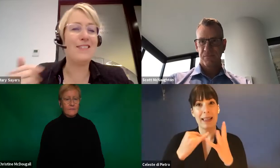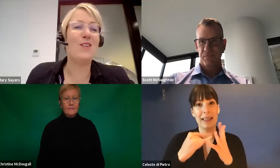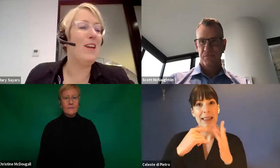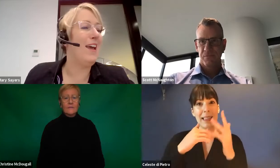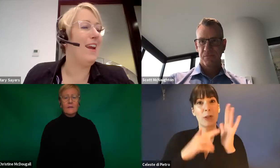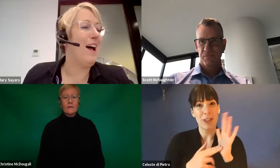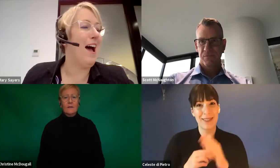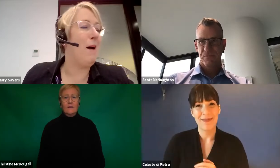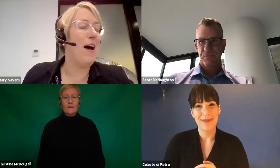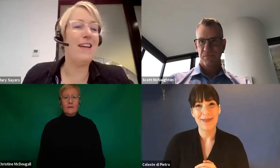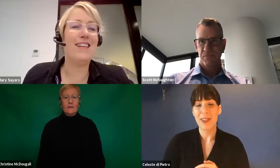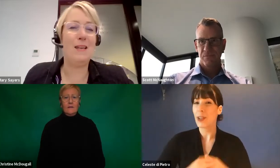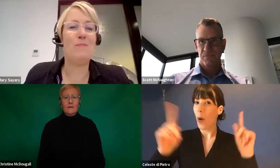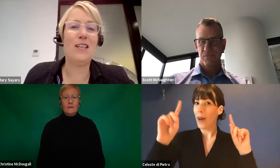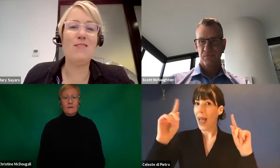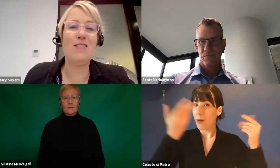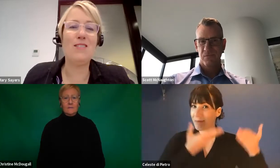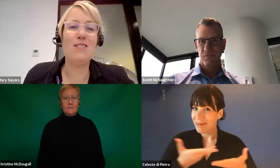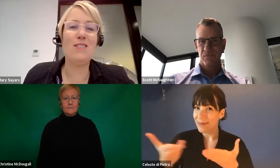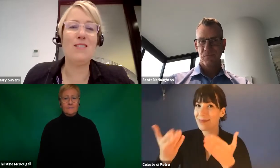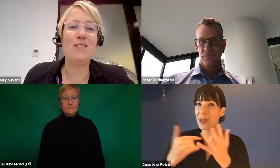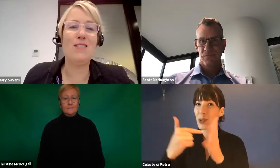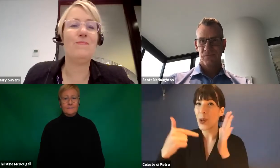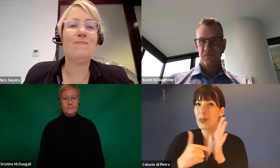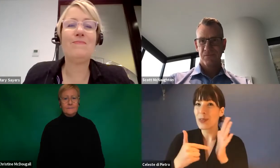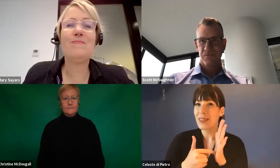Scott, and asking him to give us a